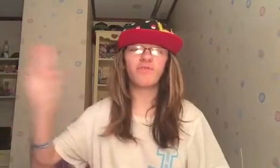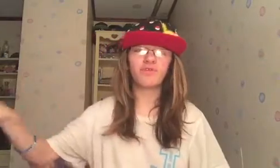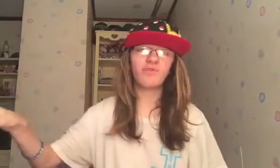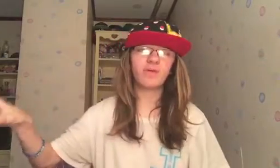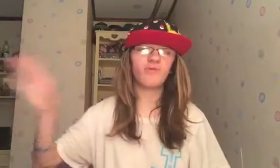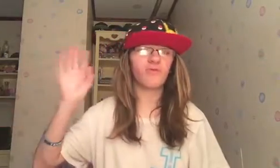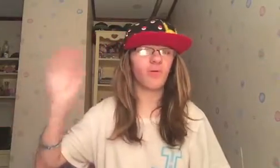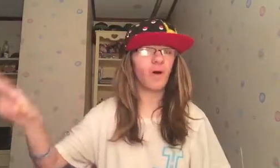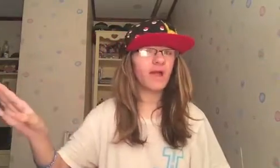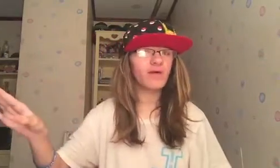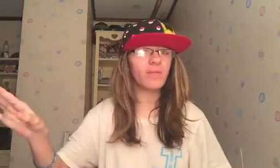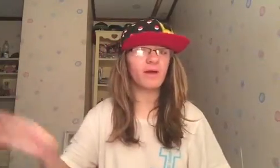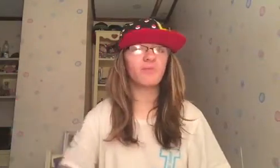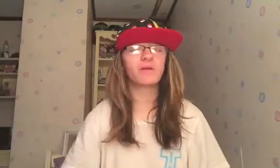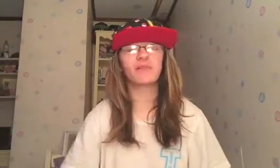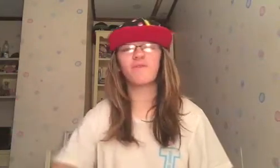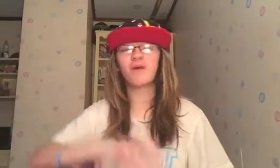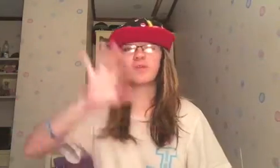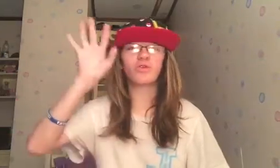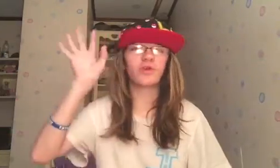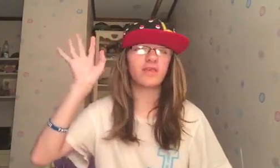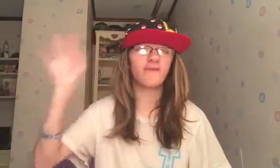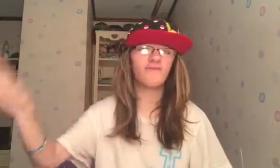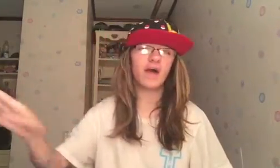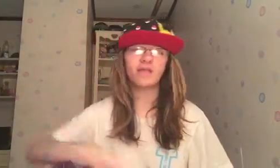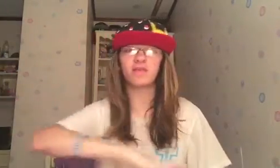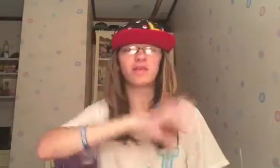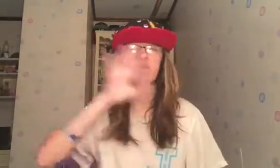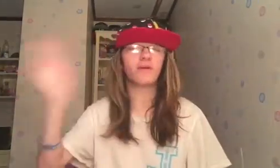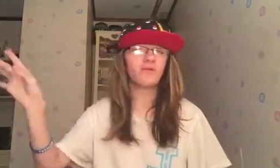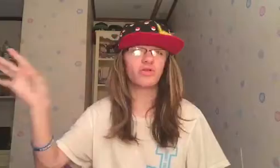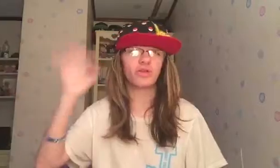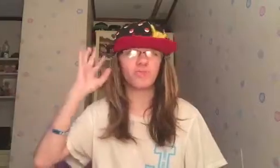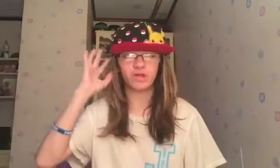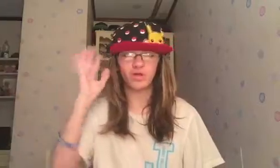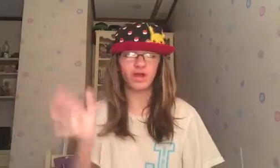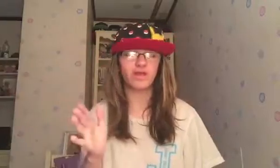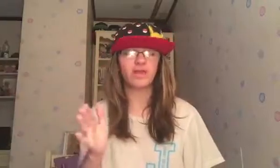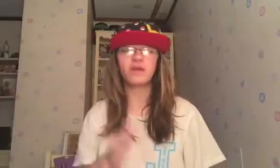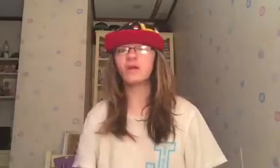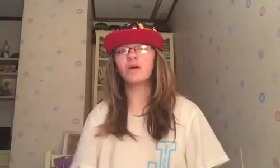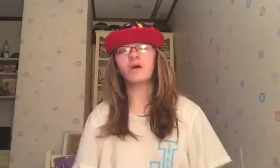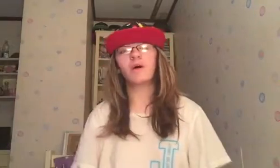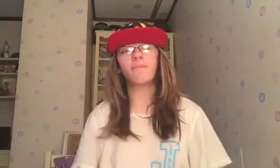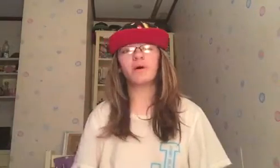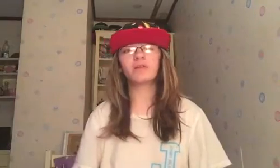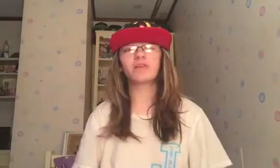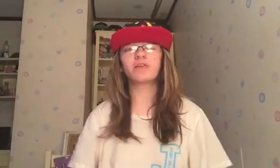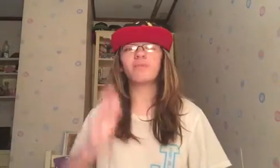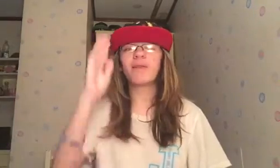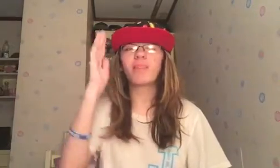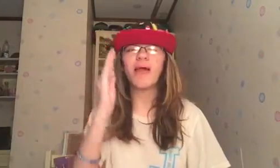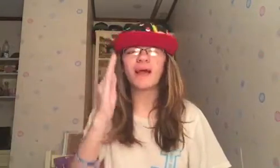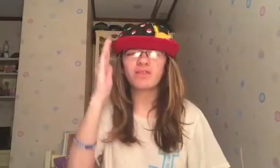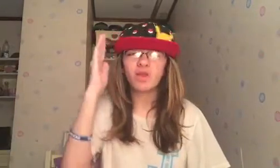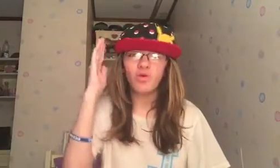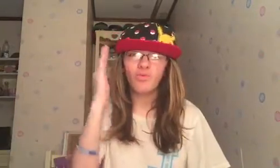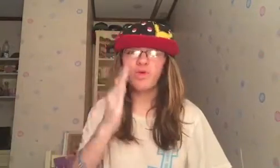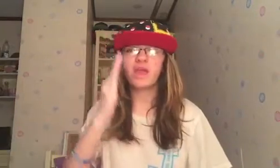this video for a while now. Because, I've had crazy events. And, summer's just been crazy. But, this is my last week